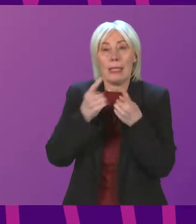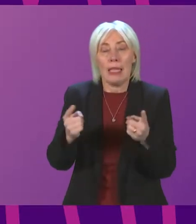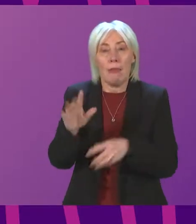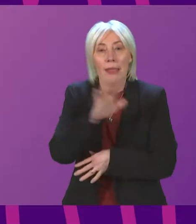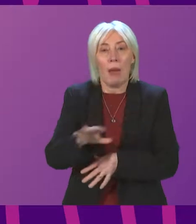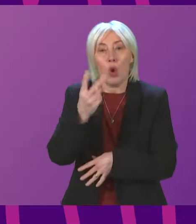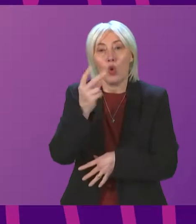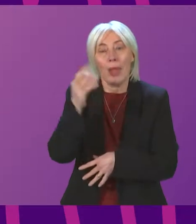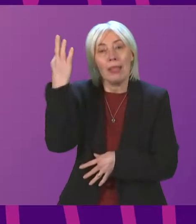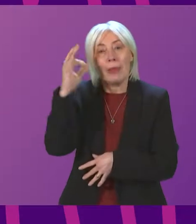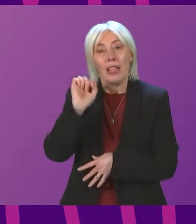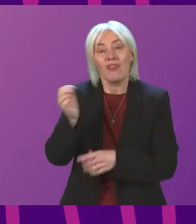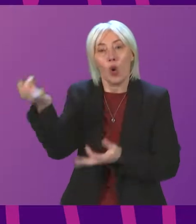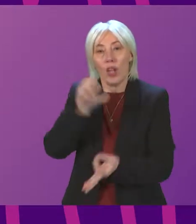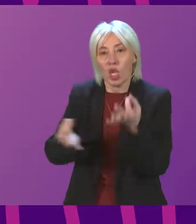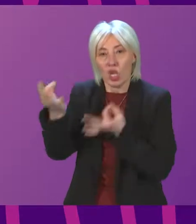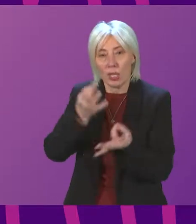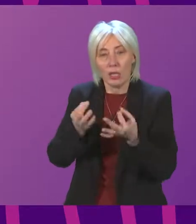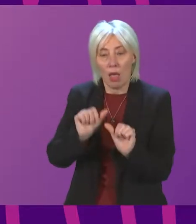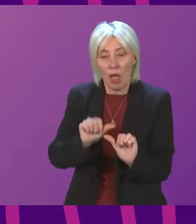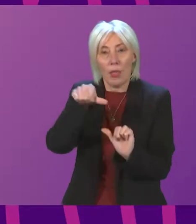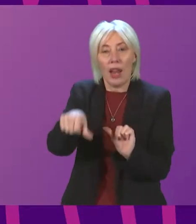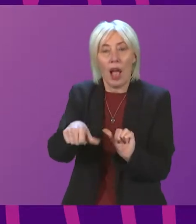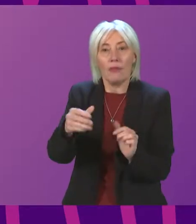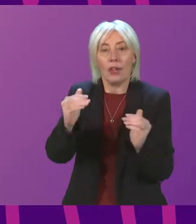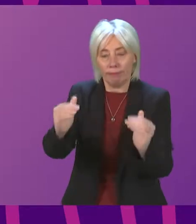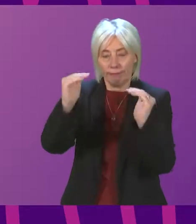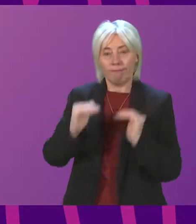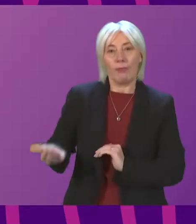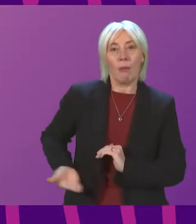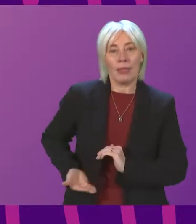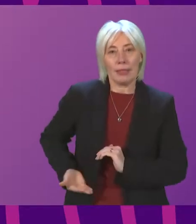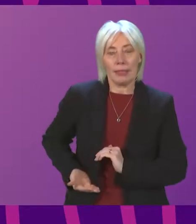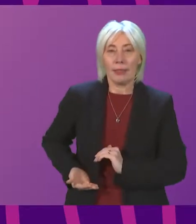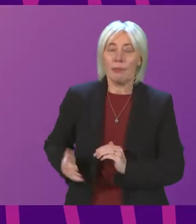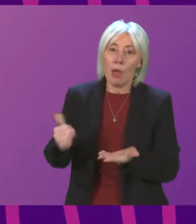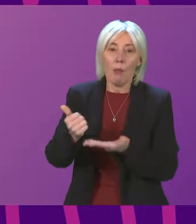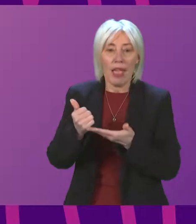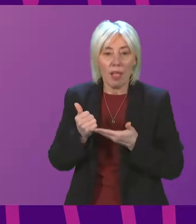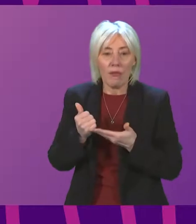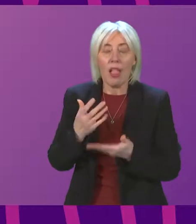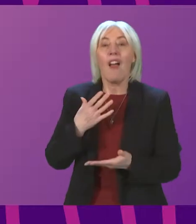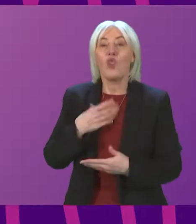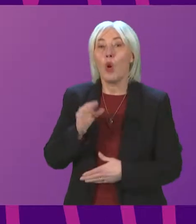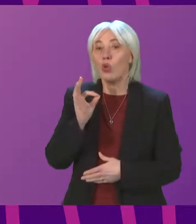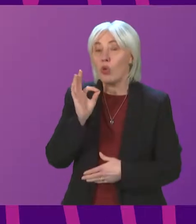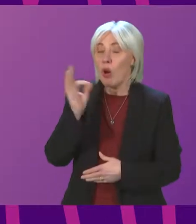allow around 20 minutes for questions, after which we will need to move to the next item of business. would be helpful, as ever, if members who wish to ask a question, you could press the request